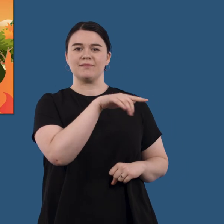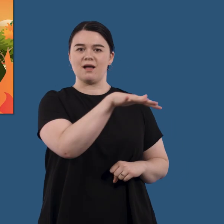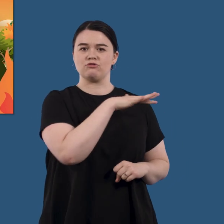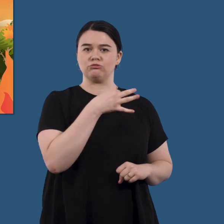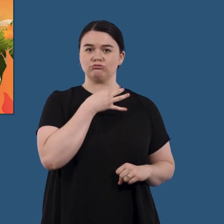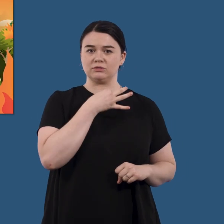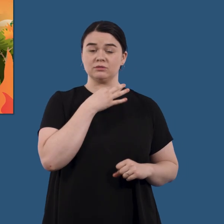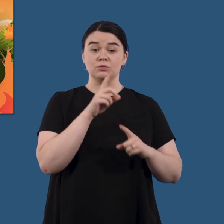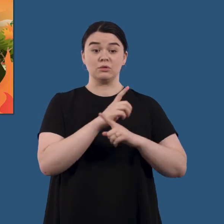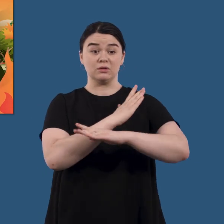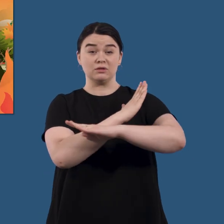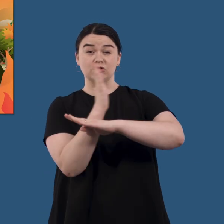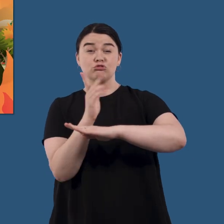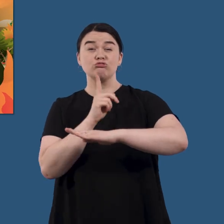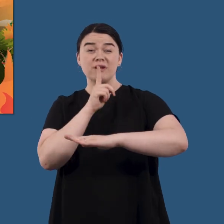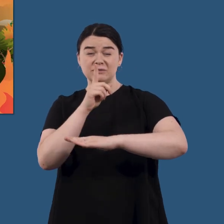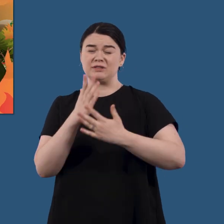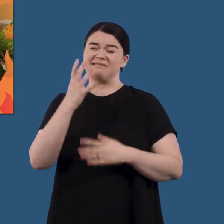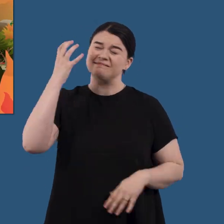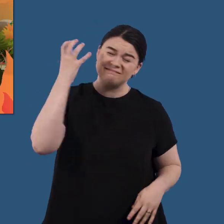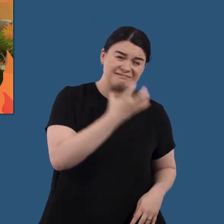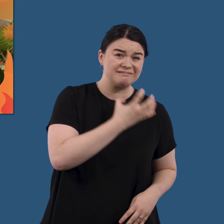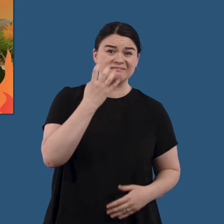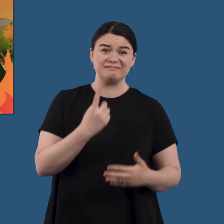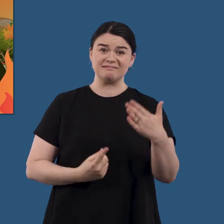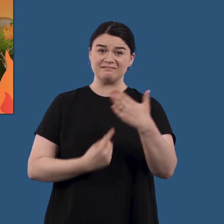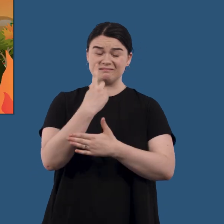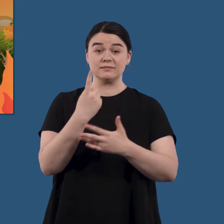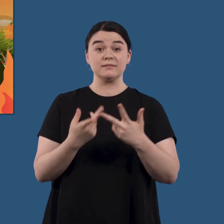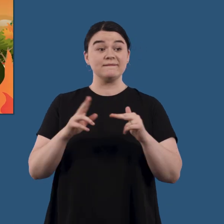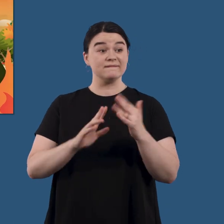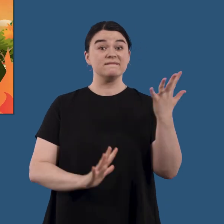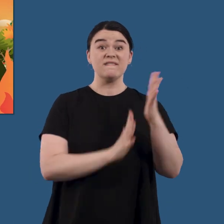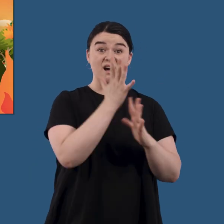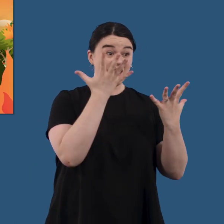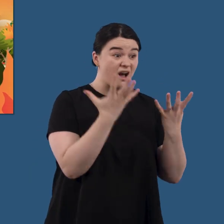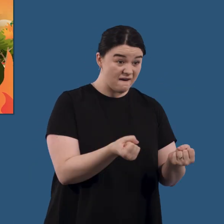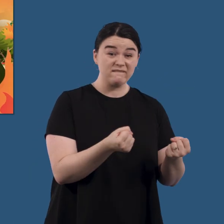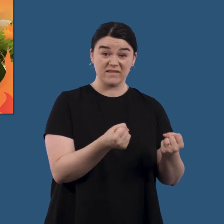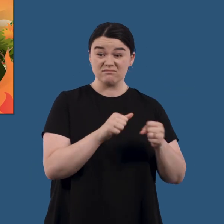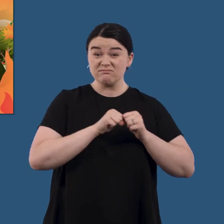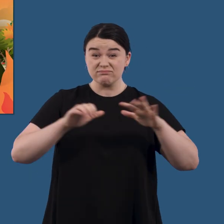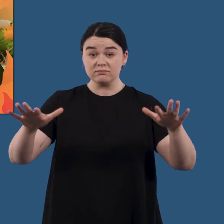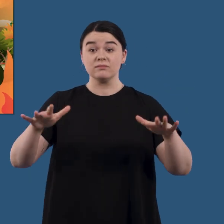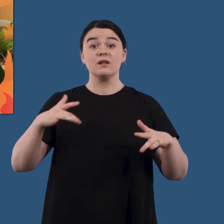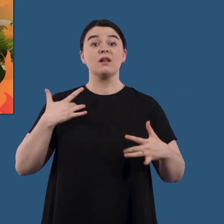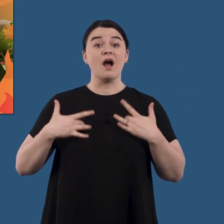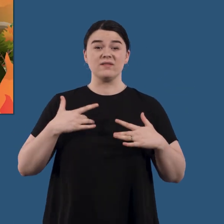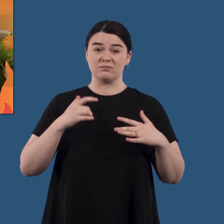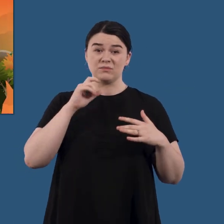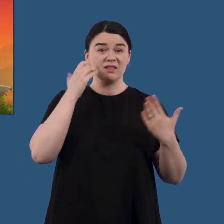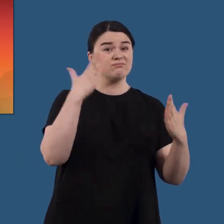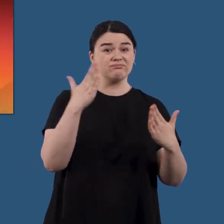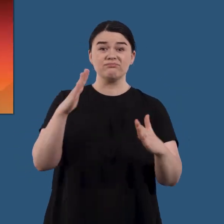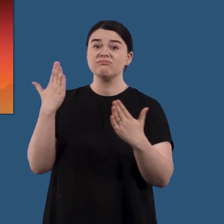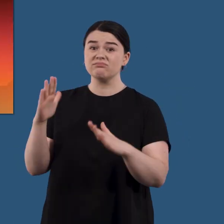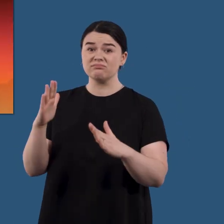catastrophic rating means that if a fire starts and takes hold, lives are likely to be lost. You should leave